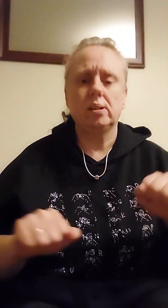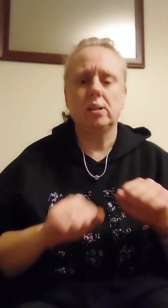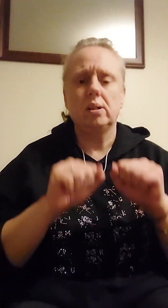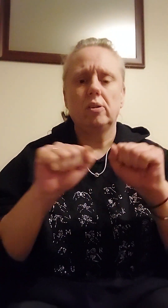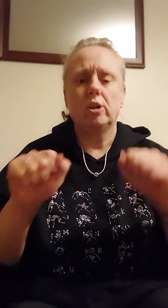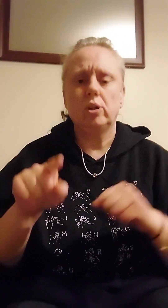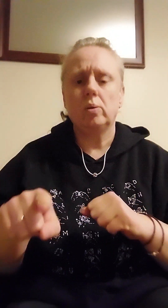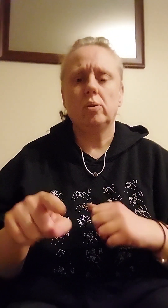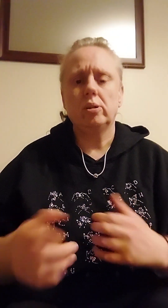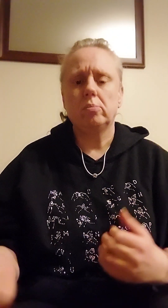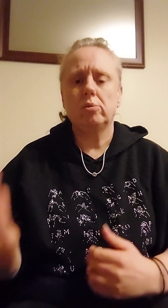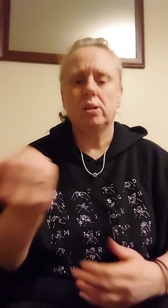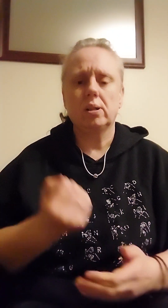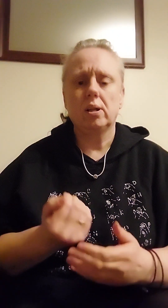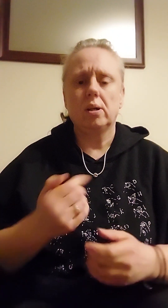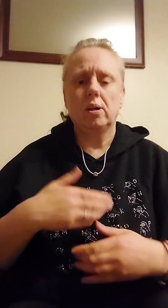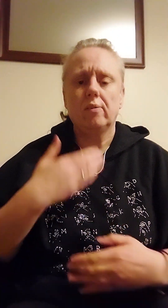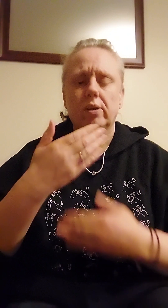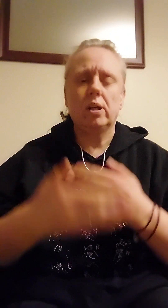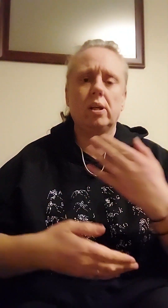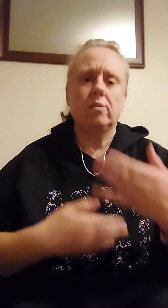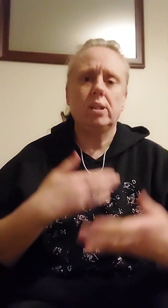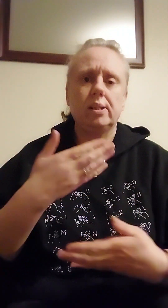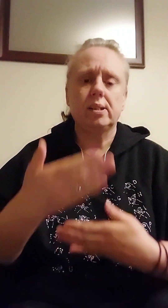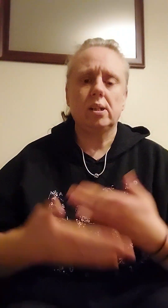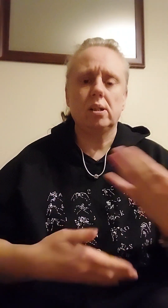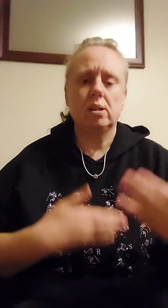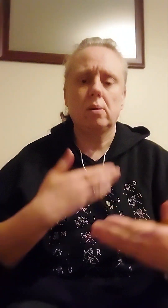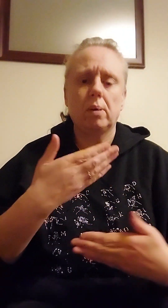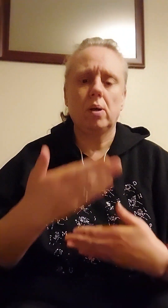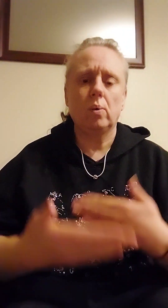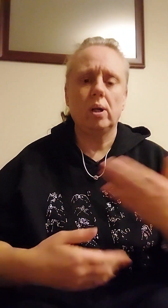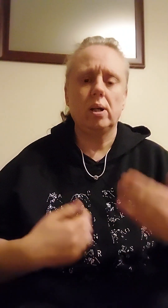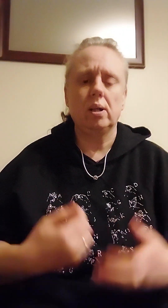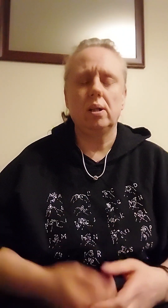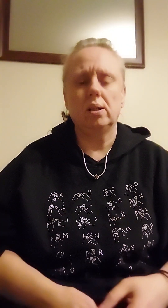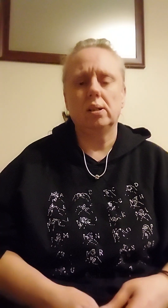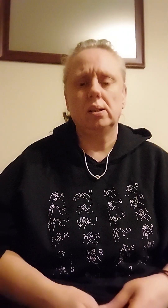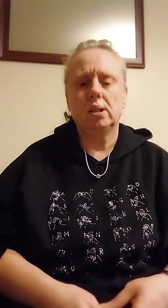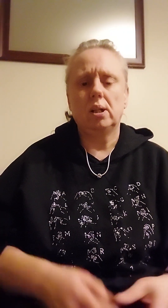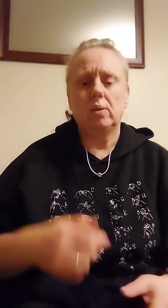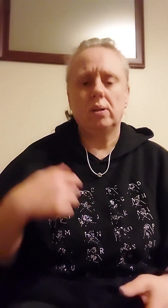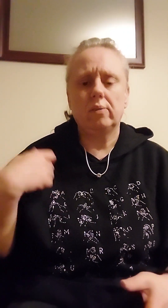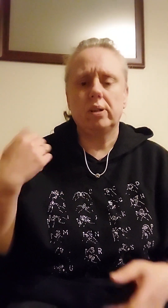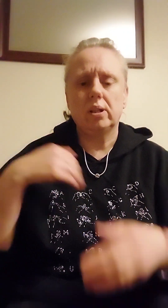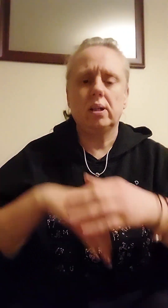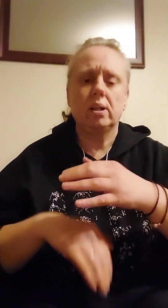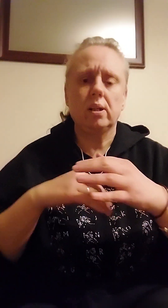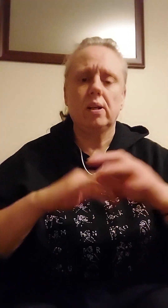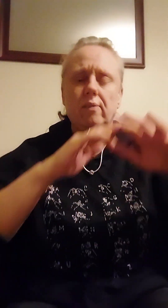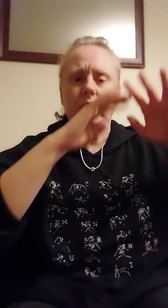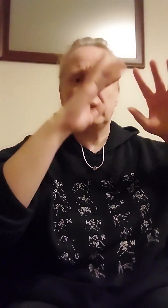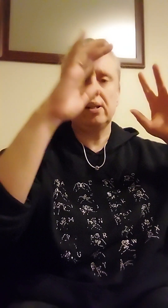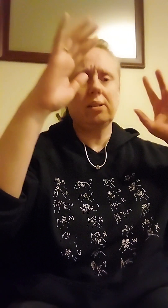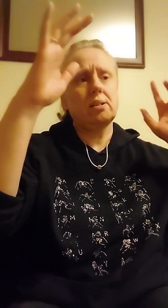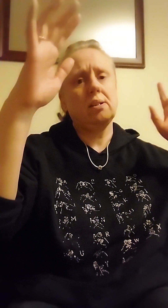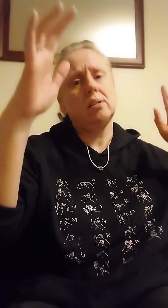for you to bring a fairy tale of my I've been living in a fantasy